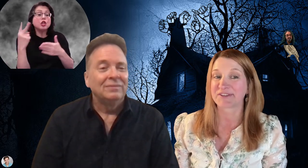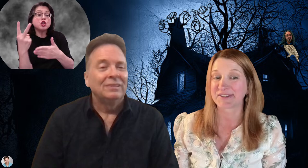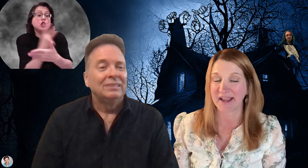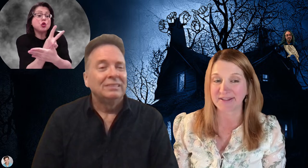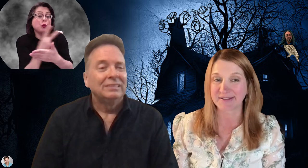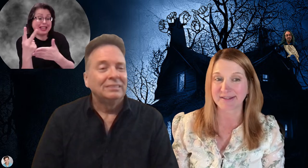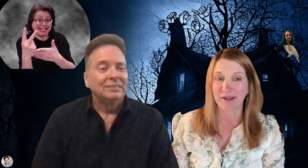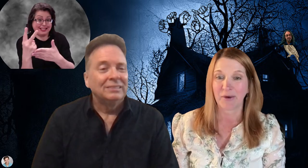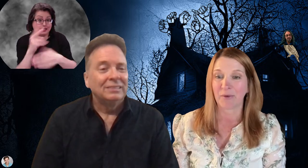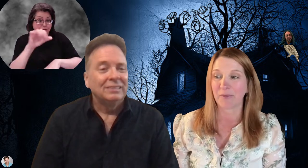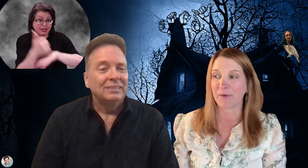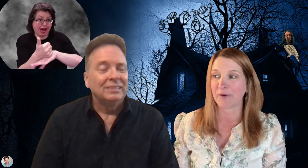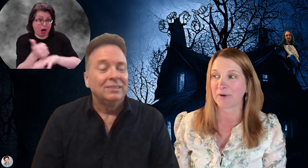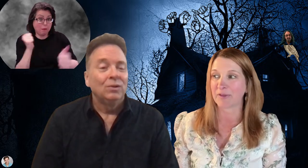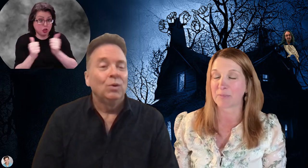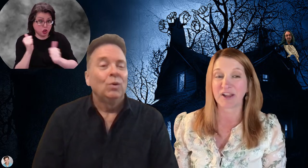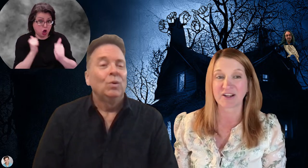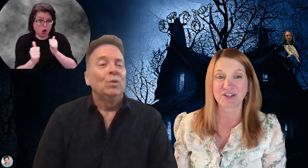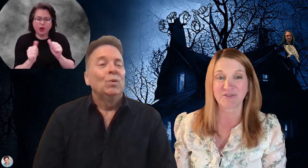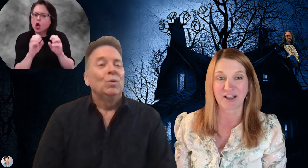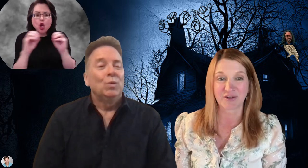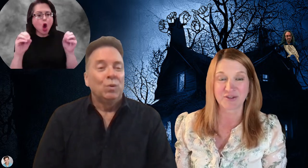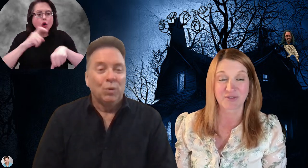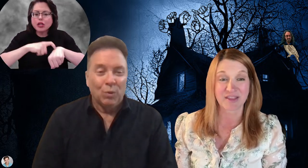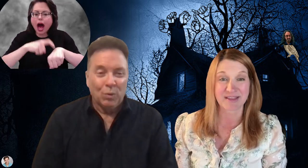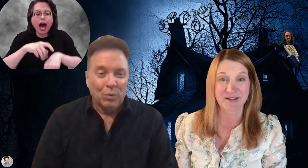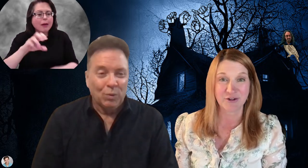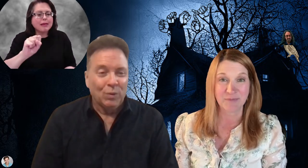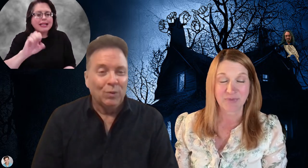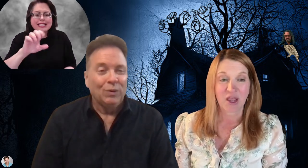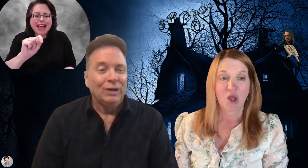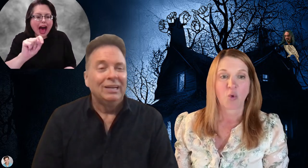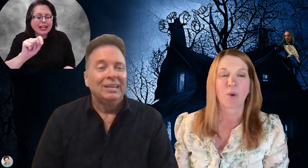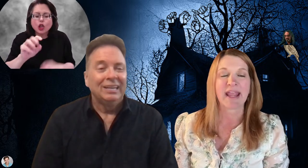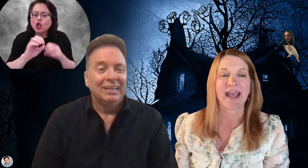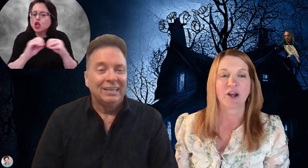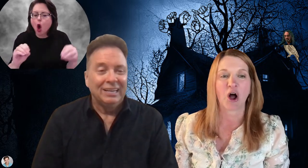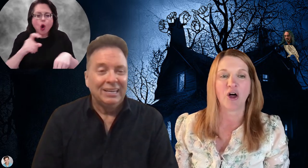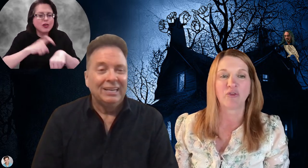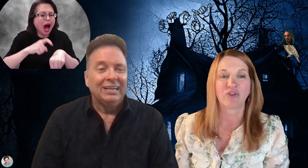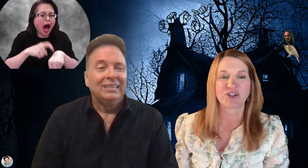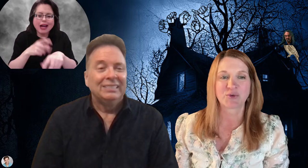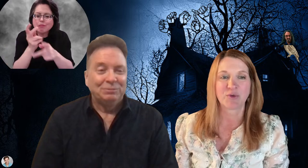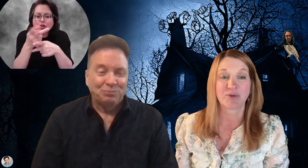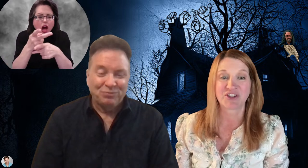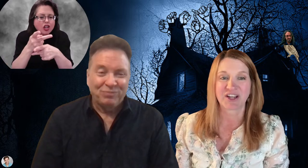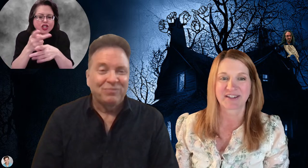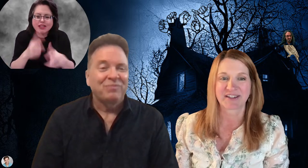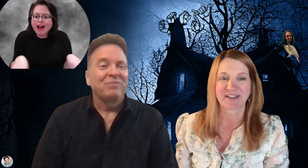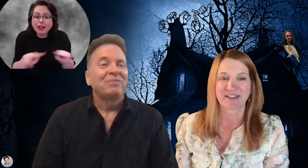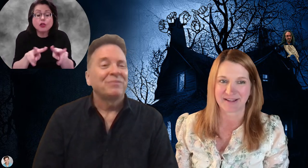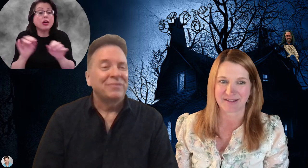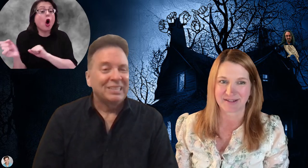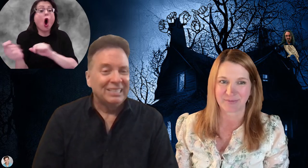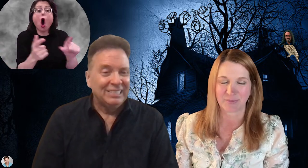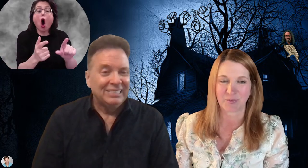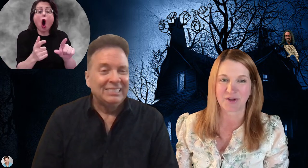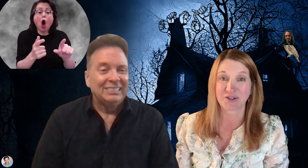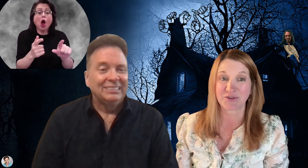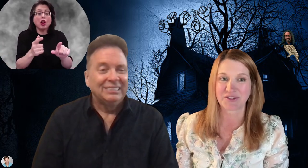sets or the production values for the theater, we had all virtual projected sets, which you'll